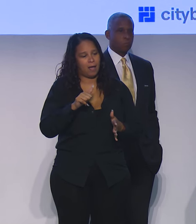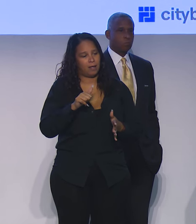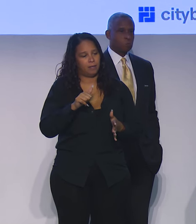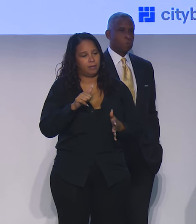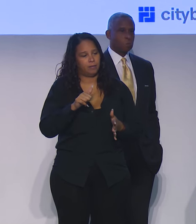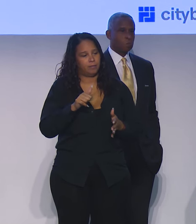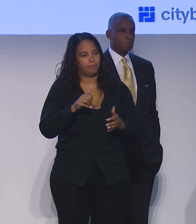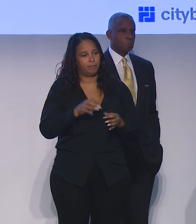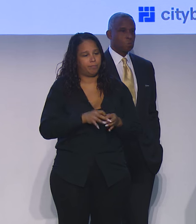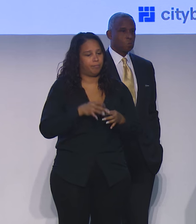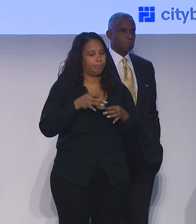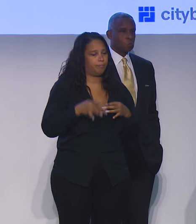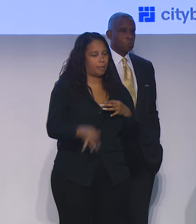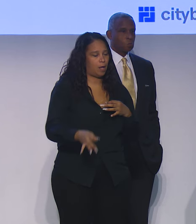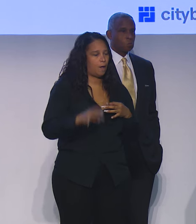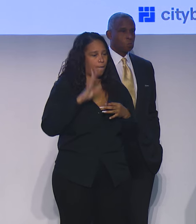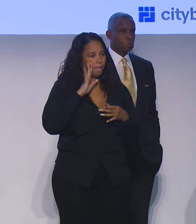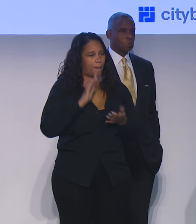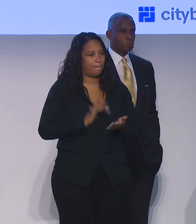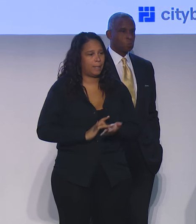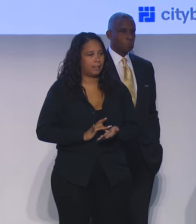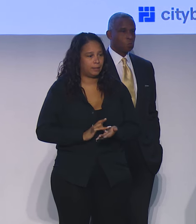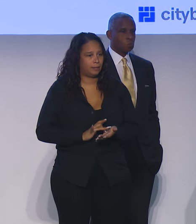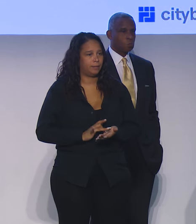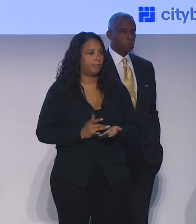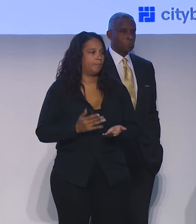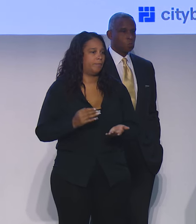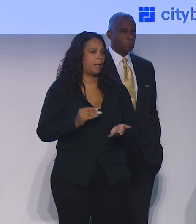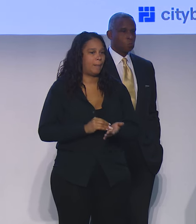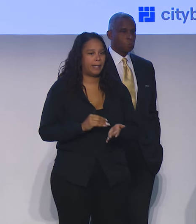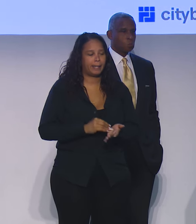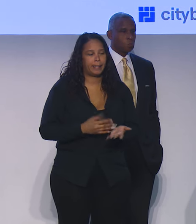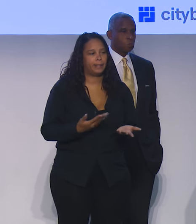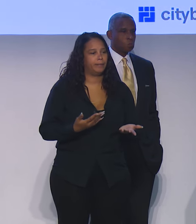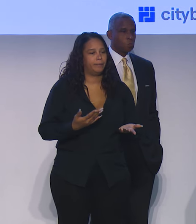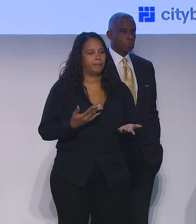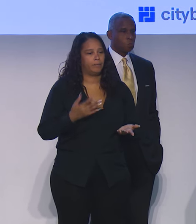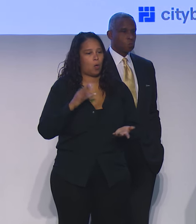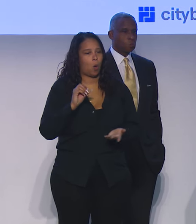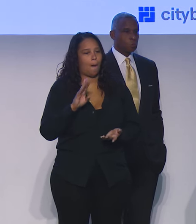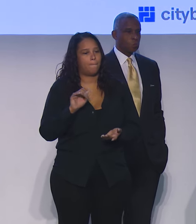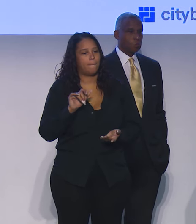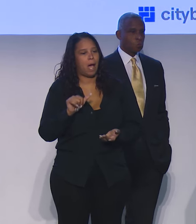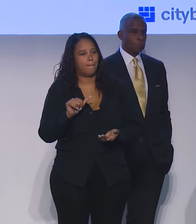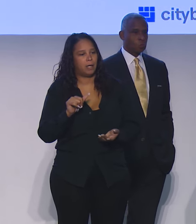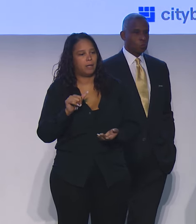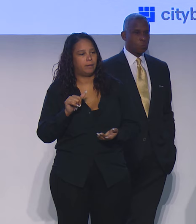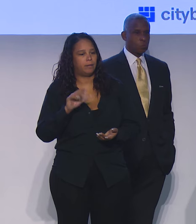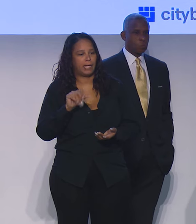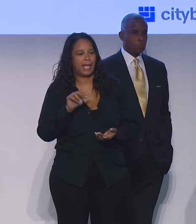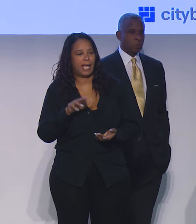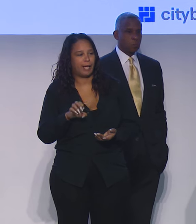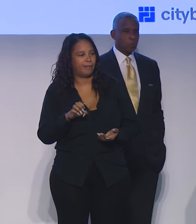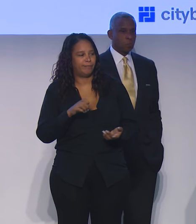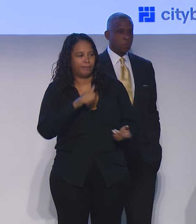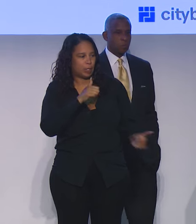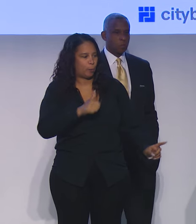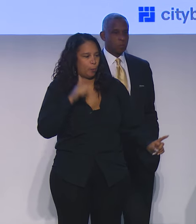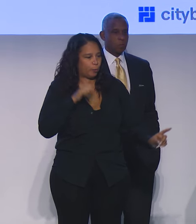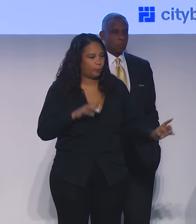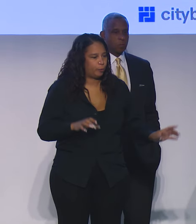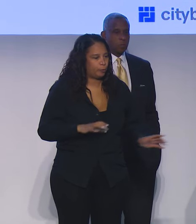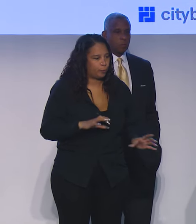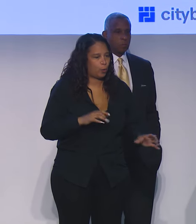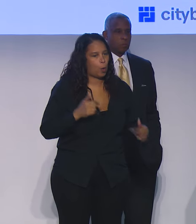So all the vitriol, you know, the Affordable Care Act, Obamacare, this is, we won't do this, we don't like actually, we all as human beings